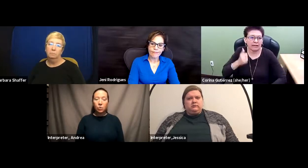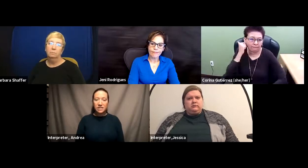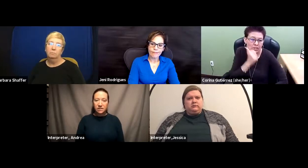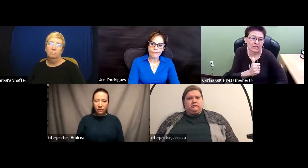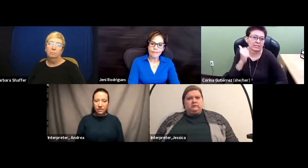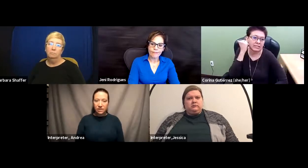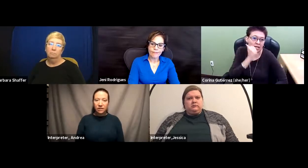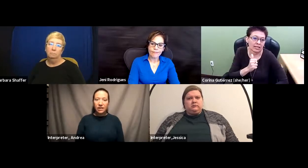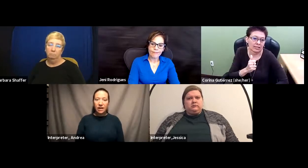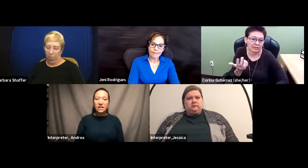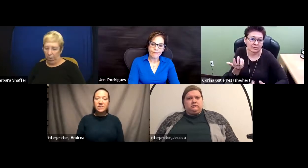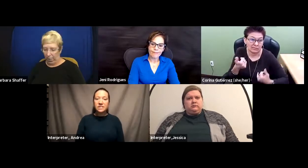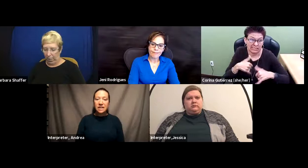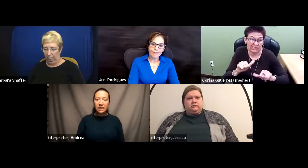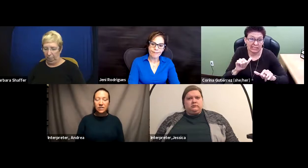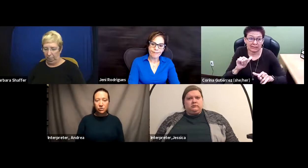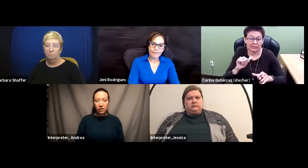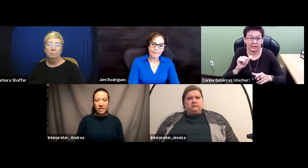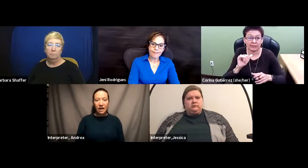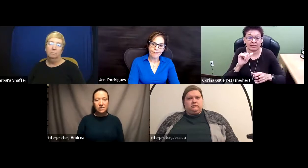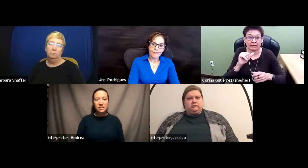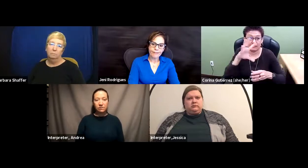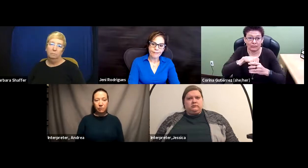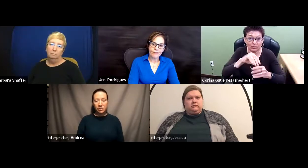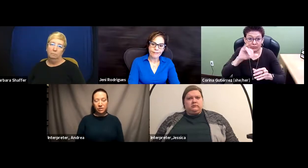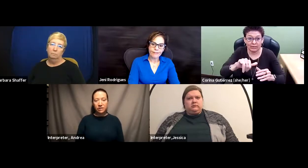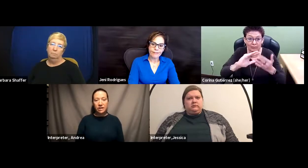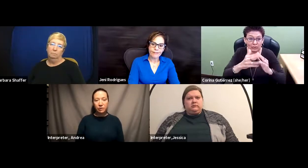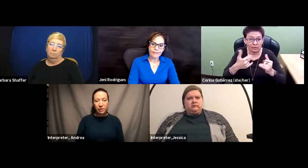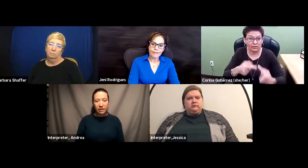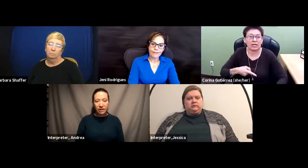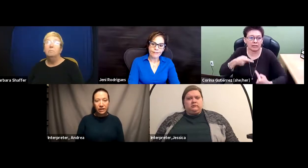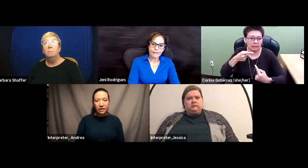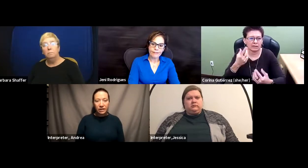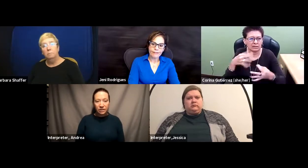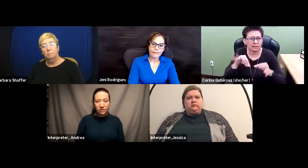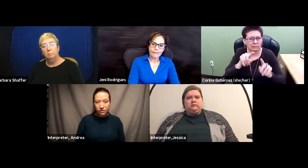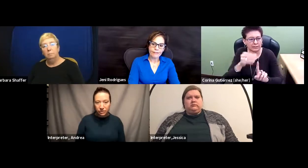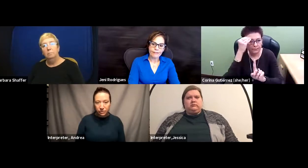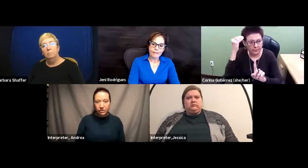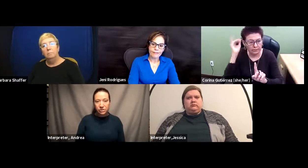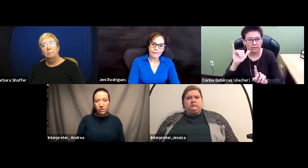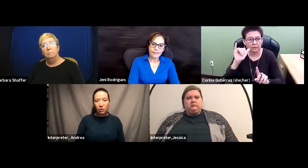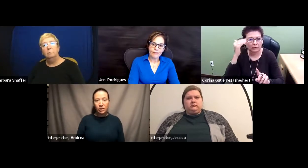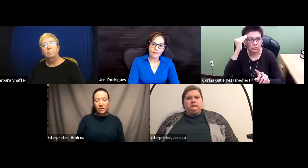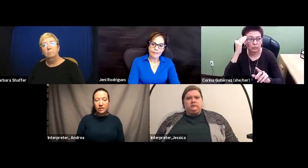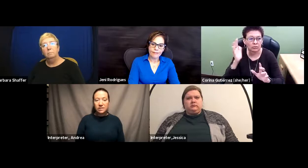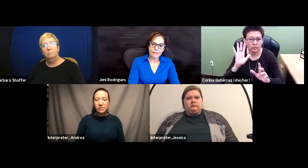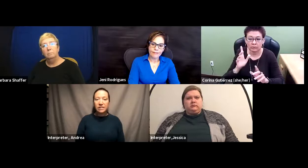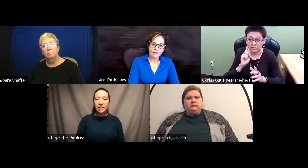quite different than the daily struggle to access information that the deaf community and indoors. So that's something that